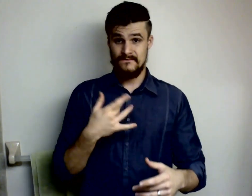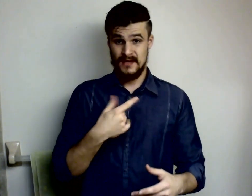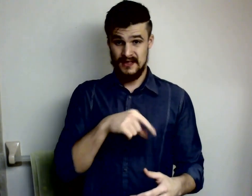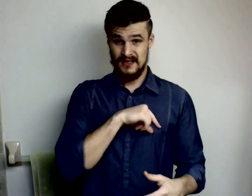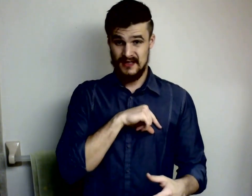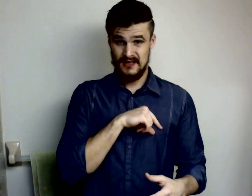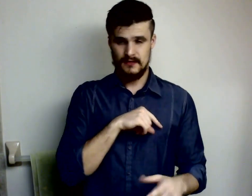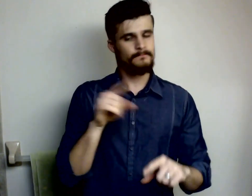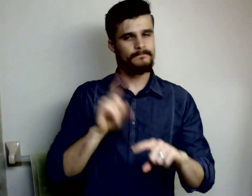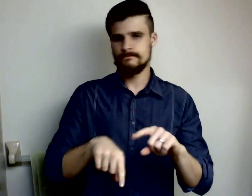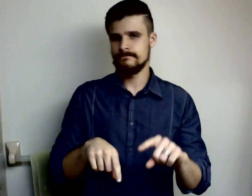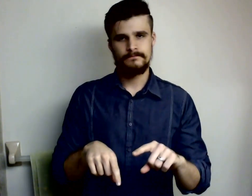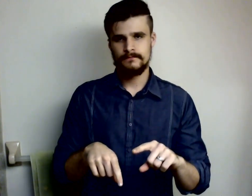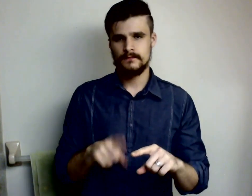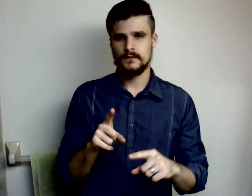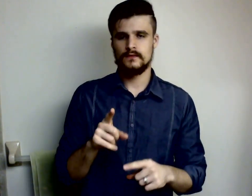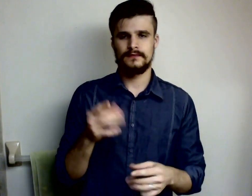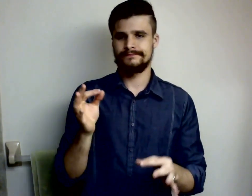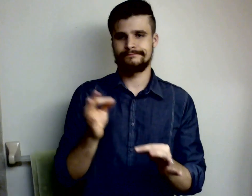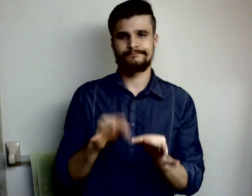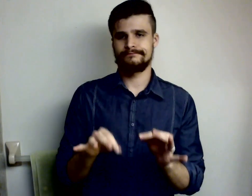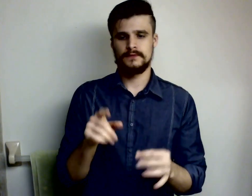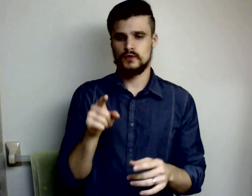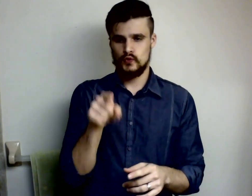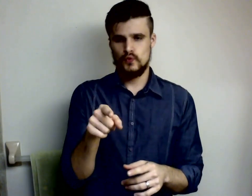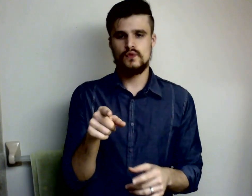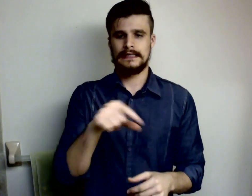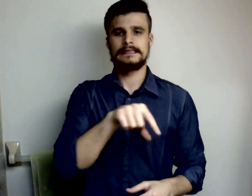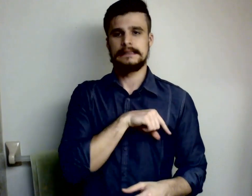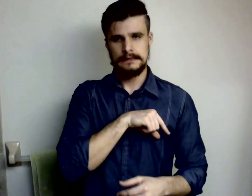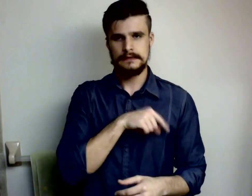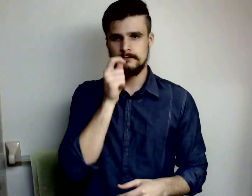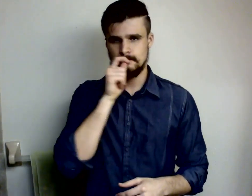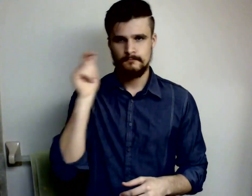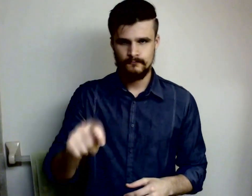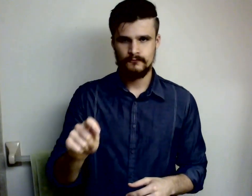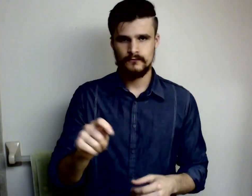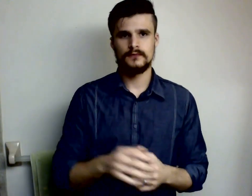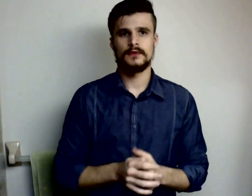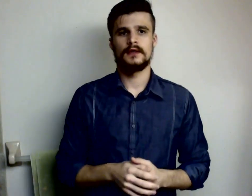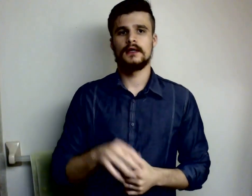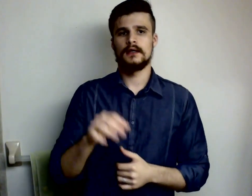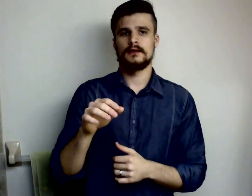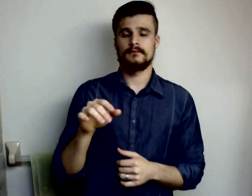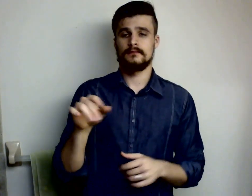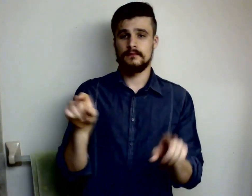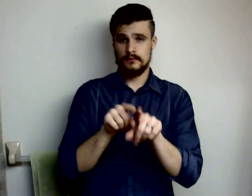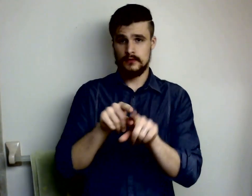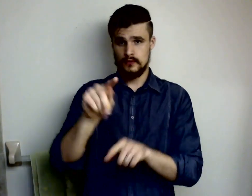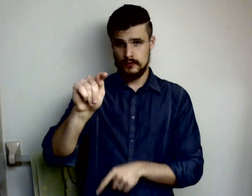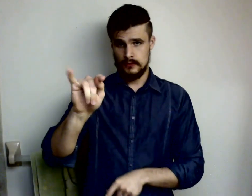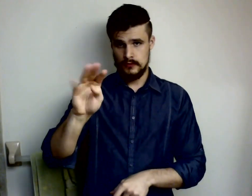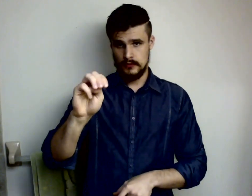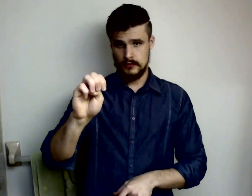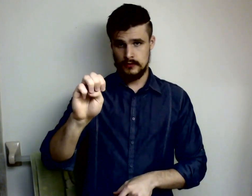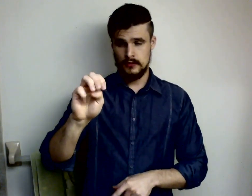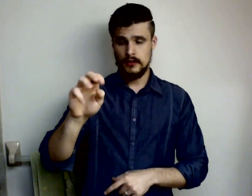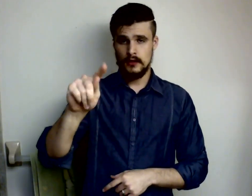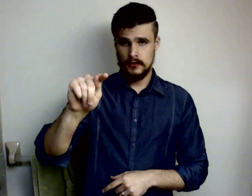you simply are guilty uh tim chalice wrote shame on the other hand is the